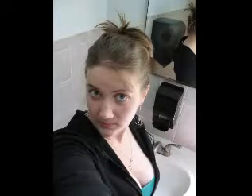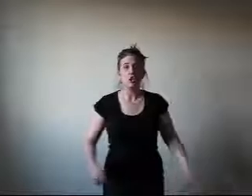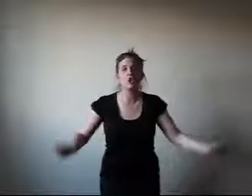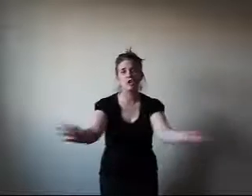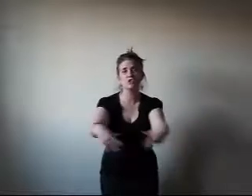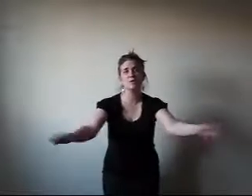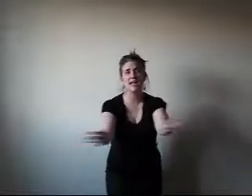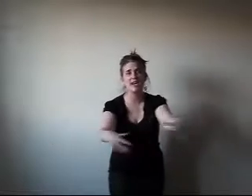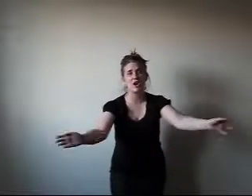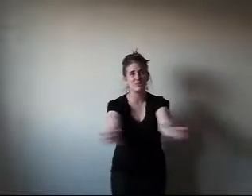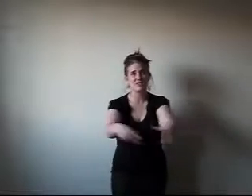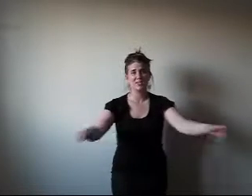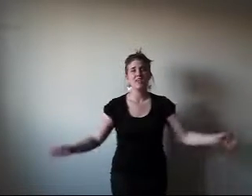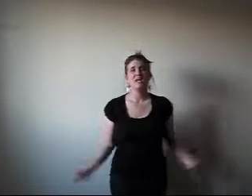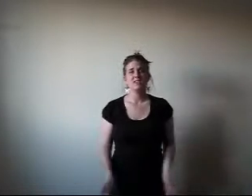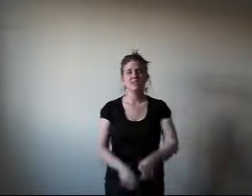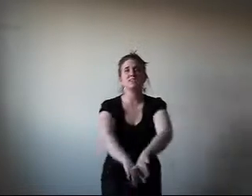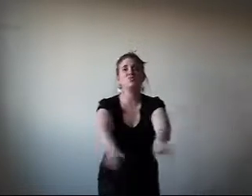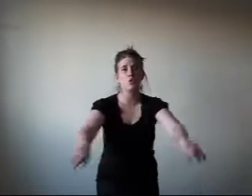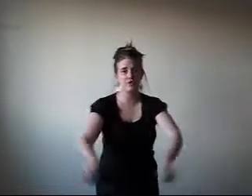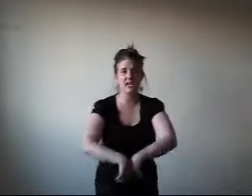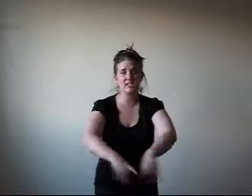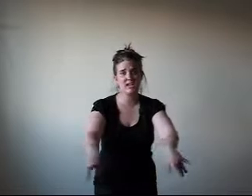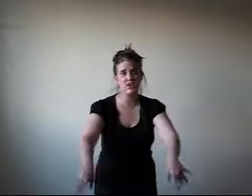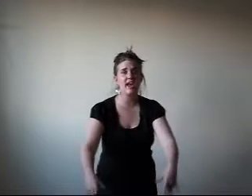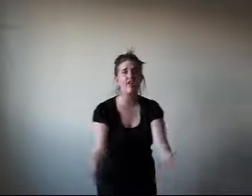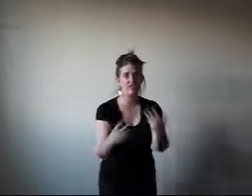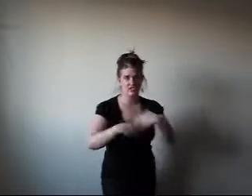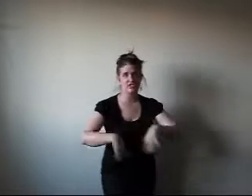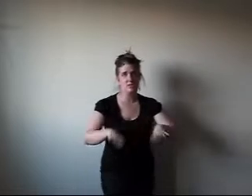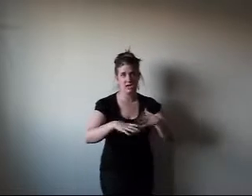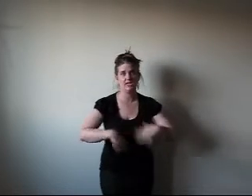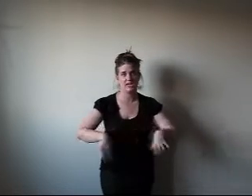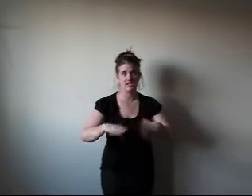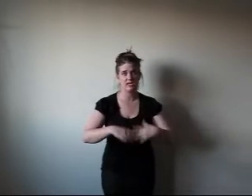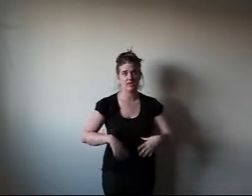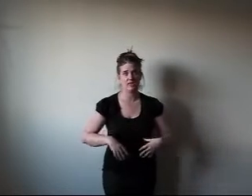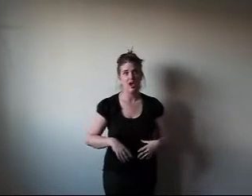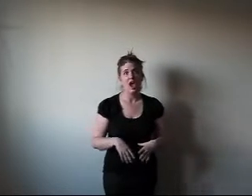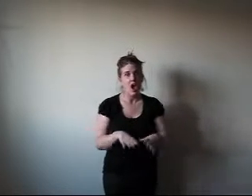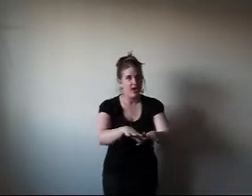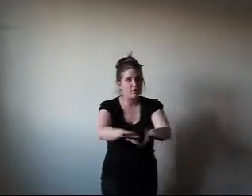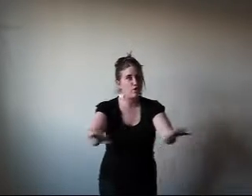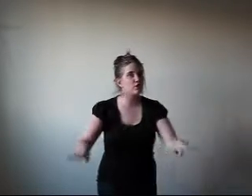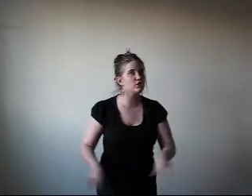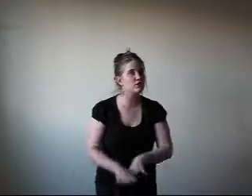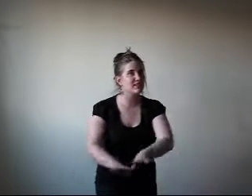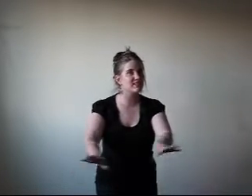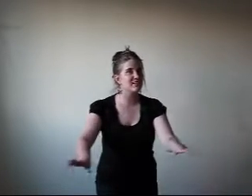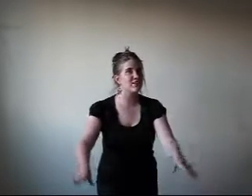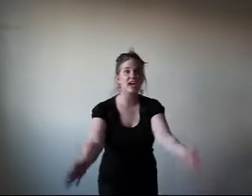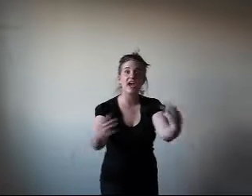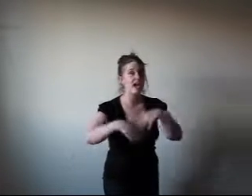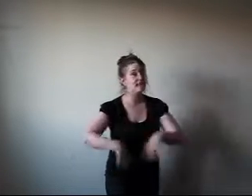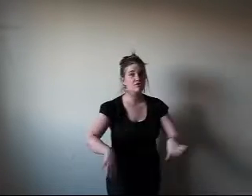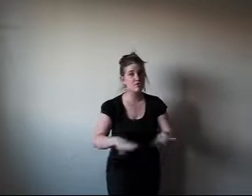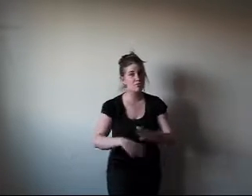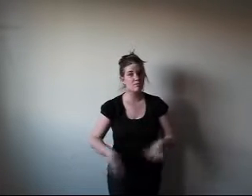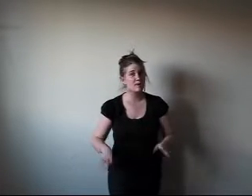Look, Spaghetti Arnold. This is your dance area, this is my dance area. I don't go into your dance area, and you don't go into